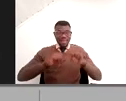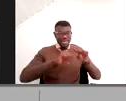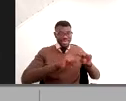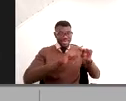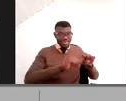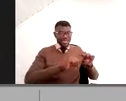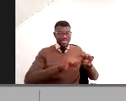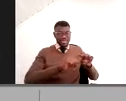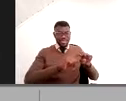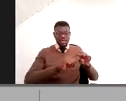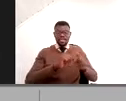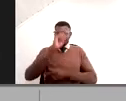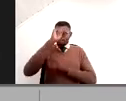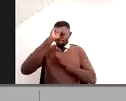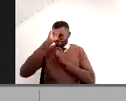Respect.